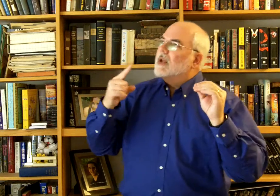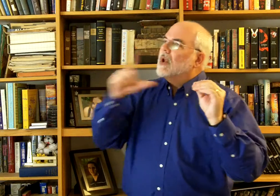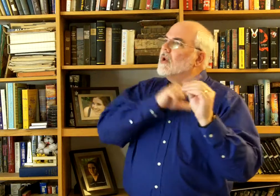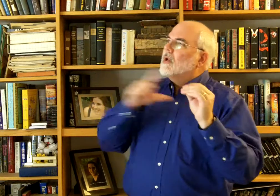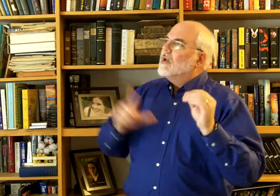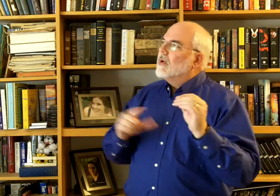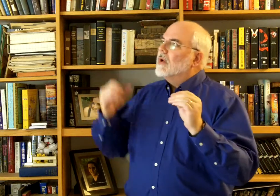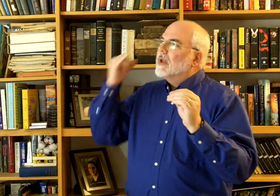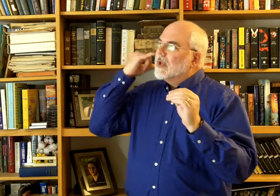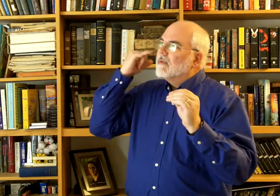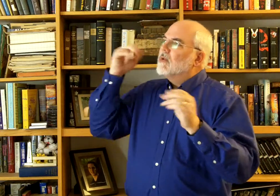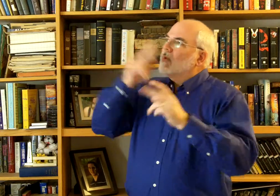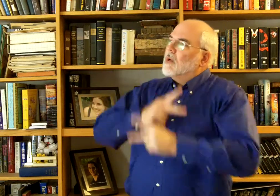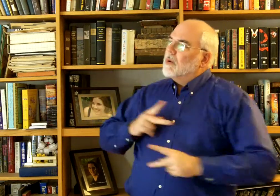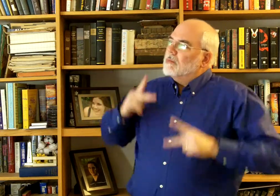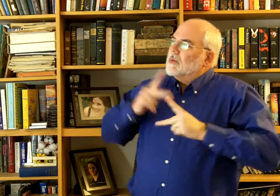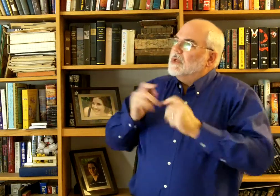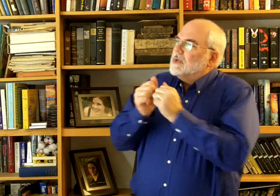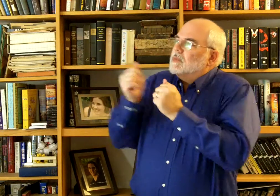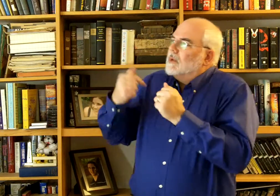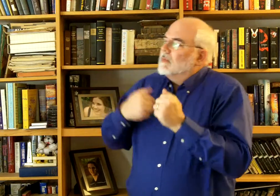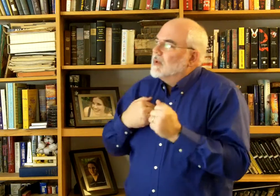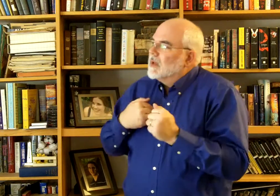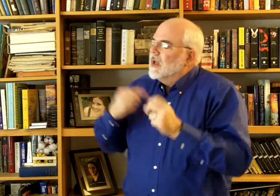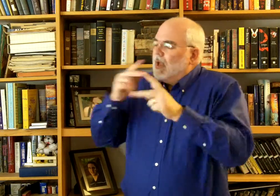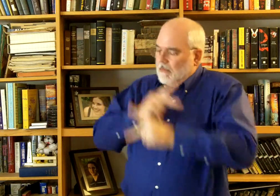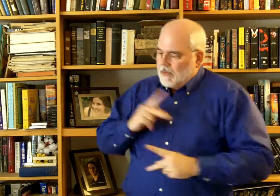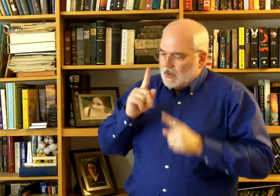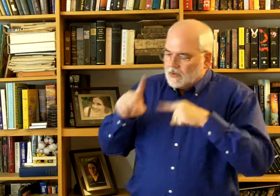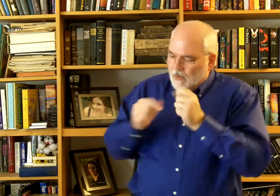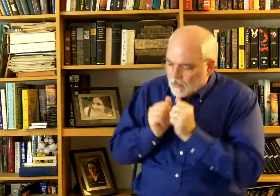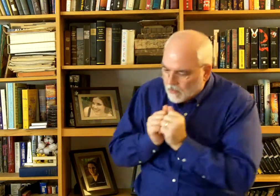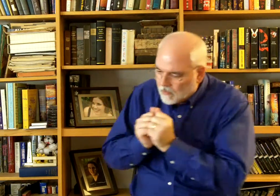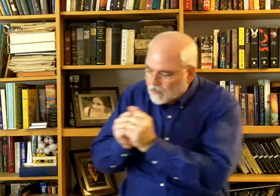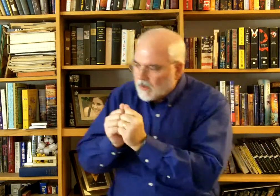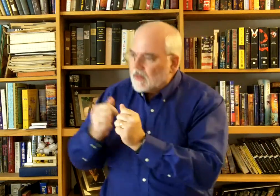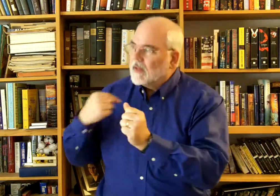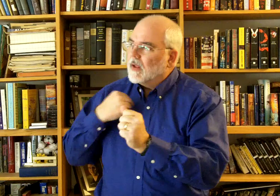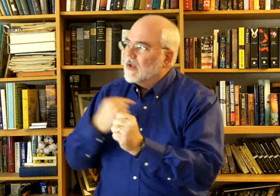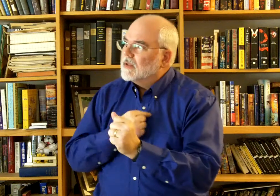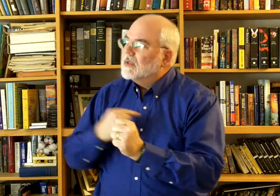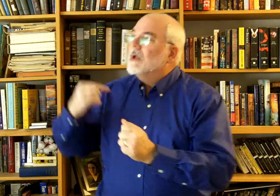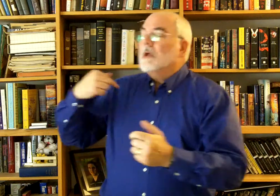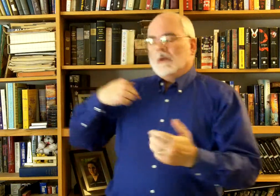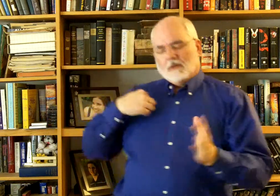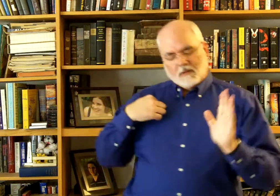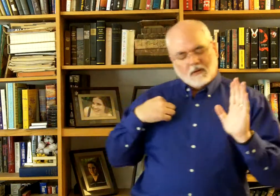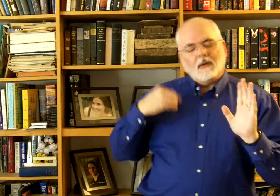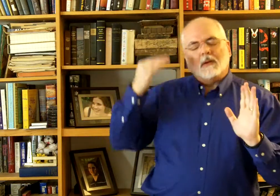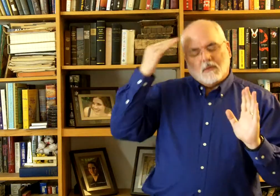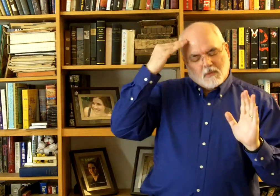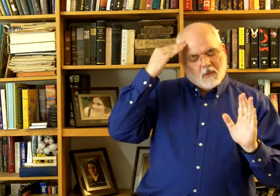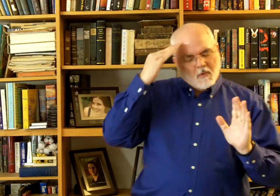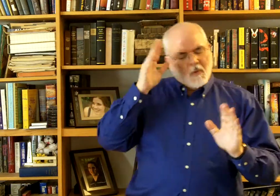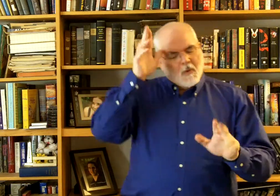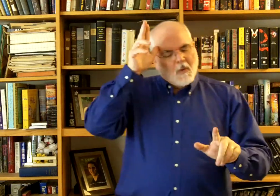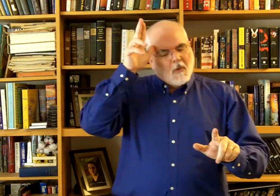you are pleased with me, please go with us. I know that these are stubborn people,